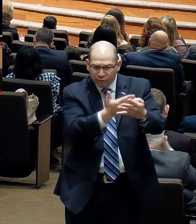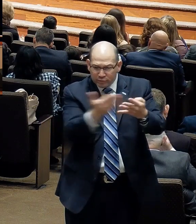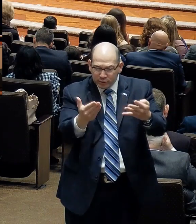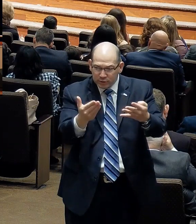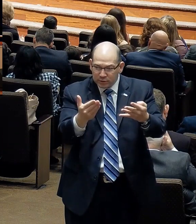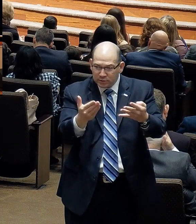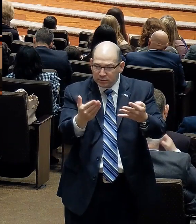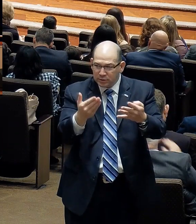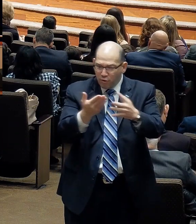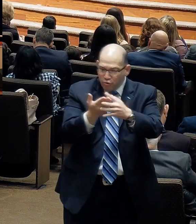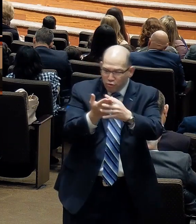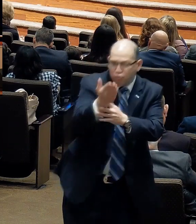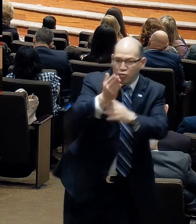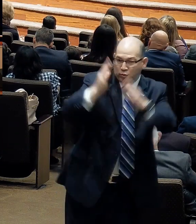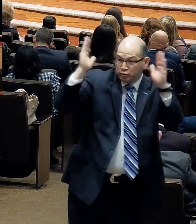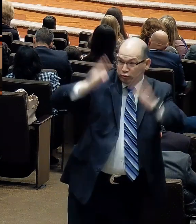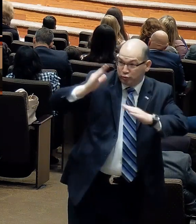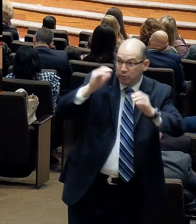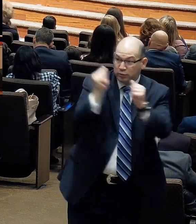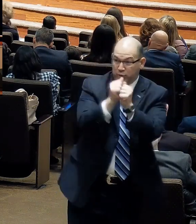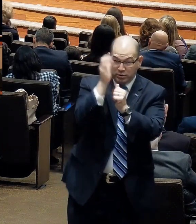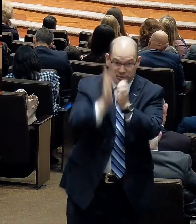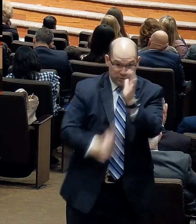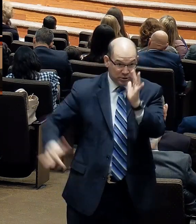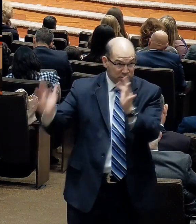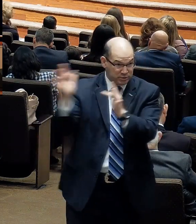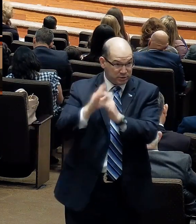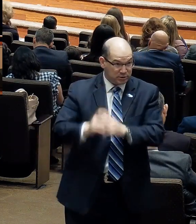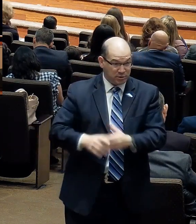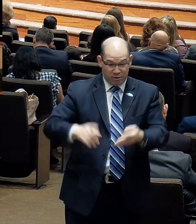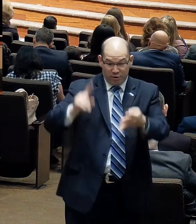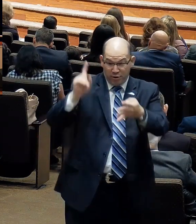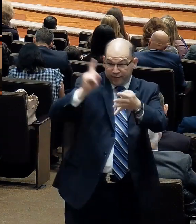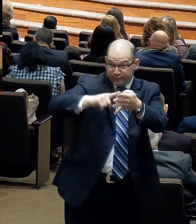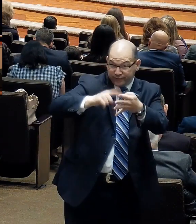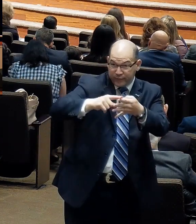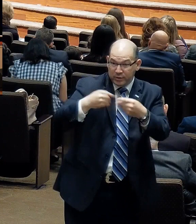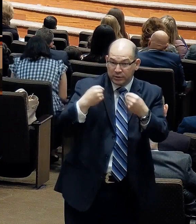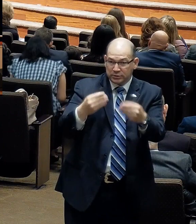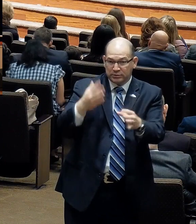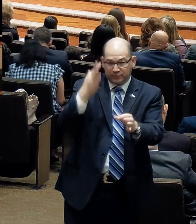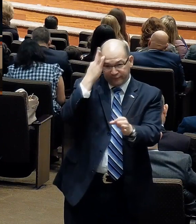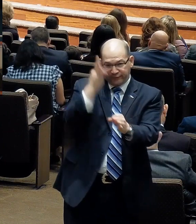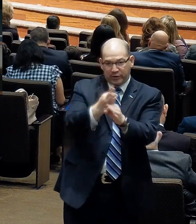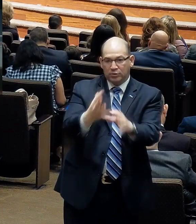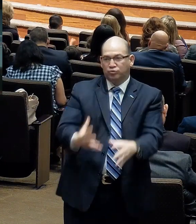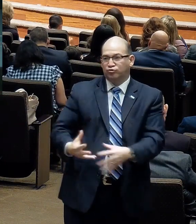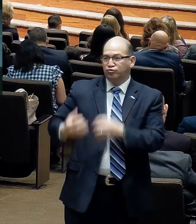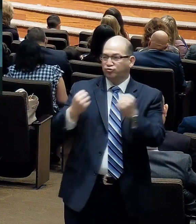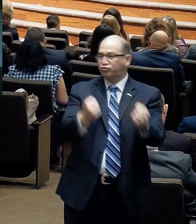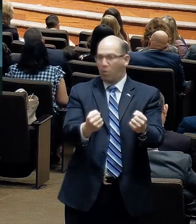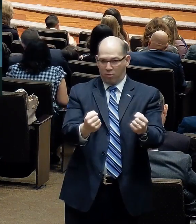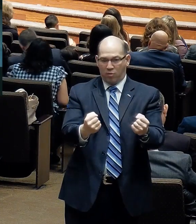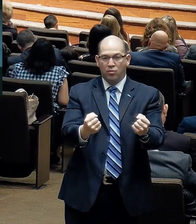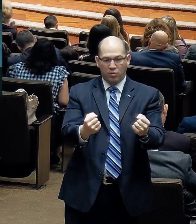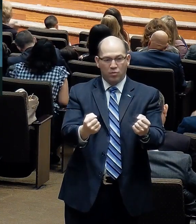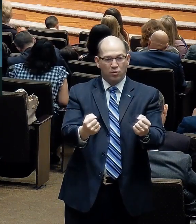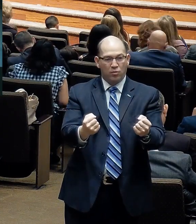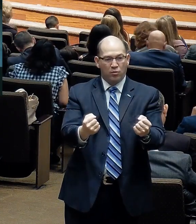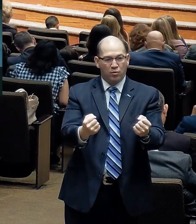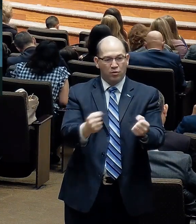them with Jesus. Number one, I believe that trials can strengthen your faith. Would you look at verse number 15, please?